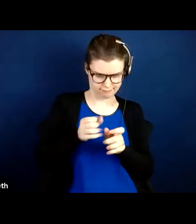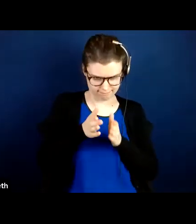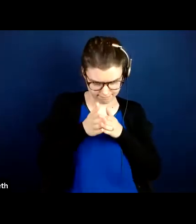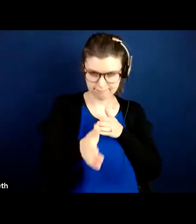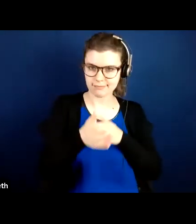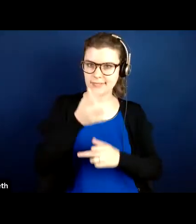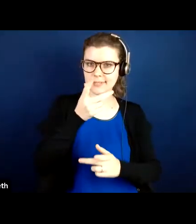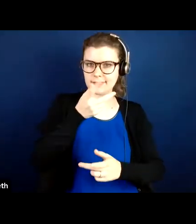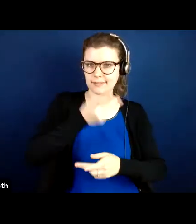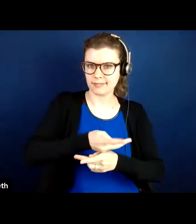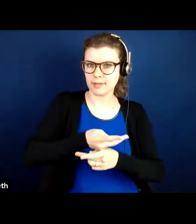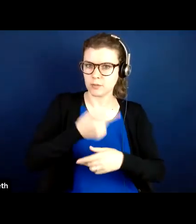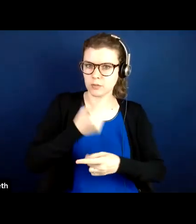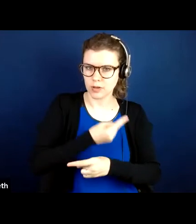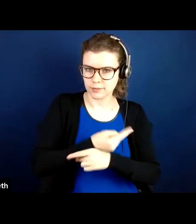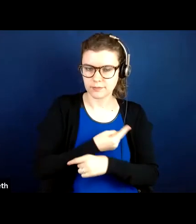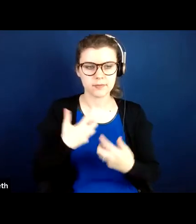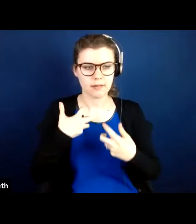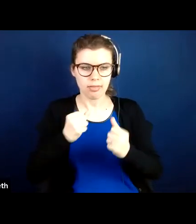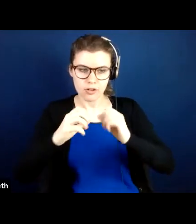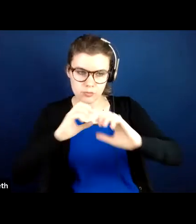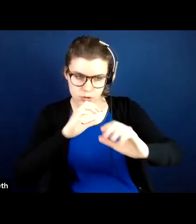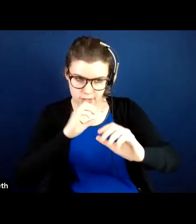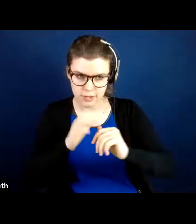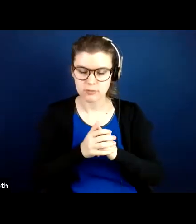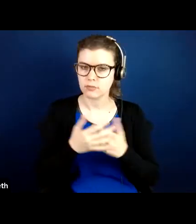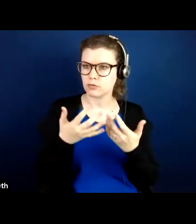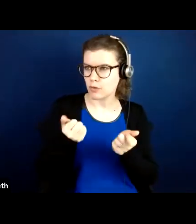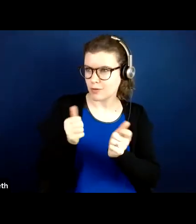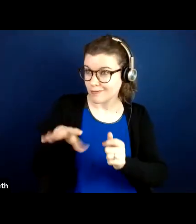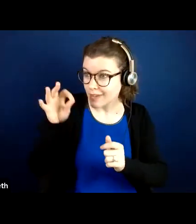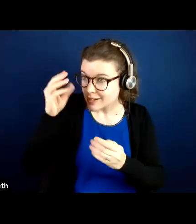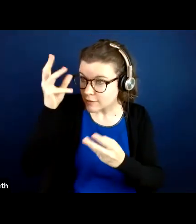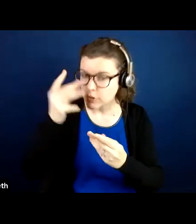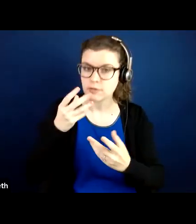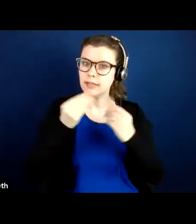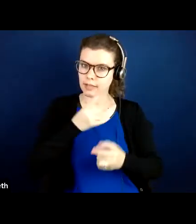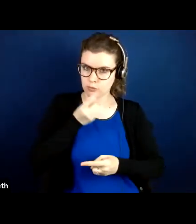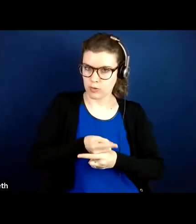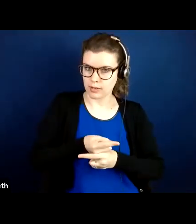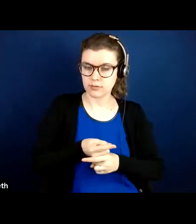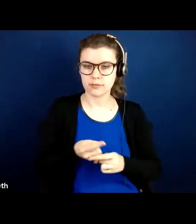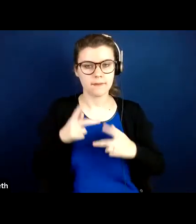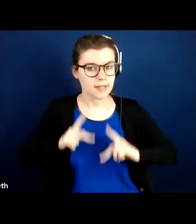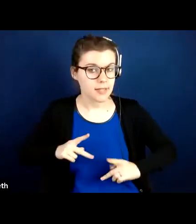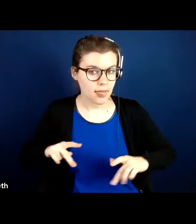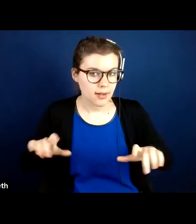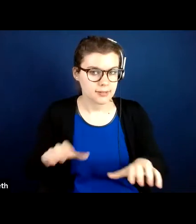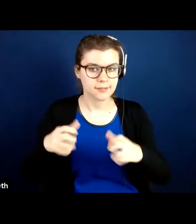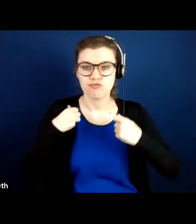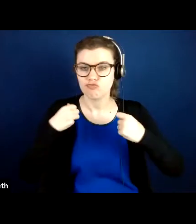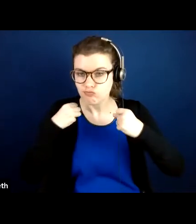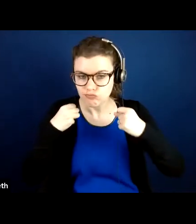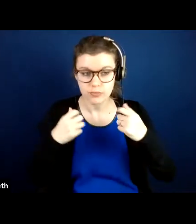communication, seeking information, eating well, physical activity, advocacy and